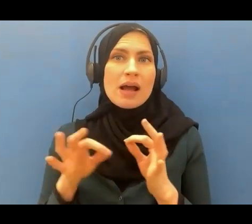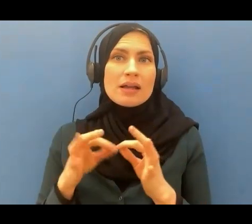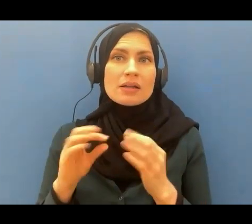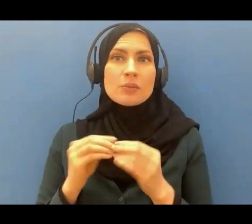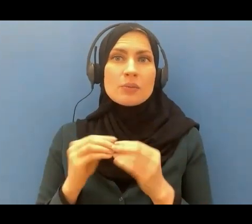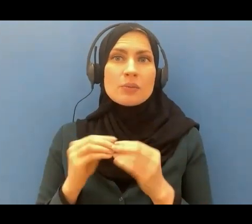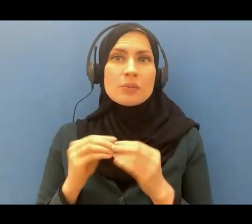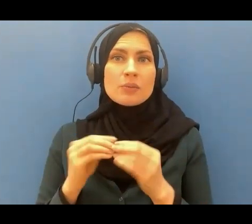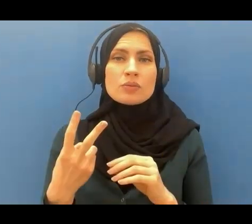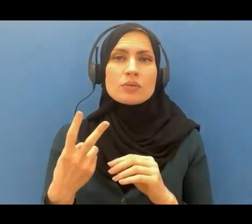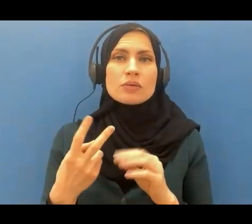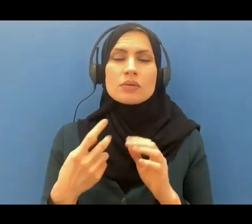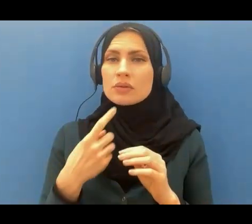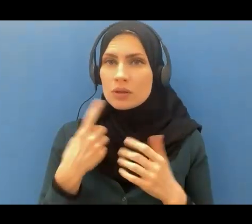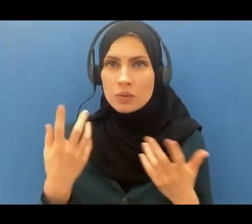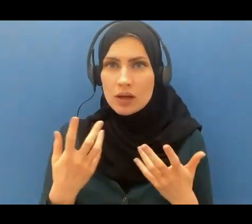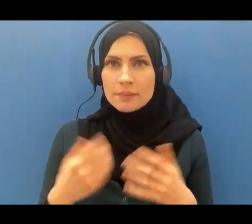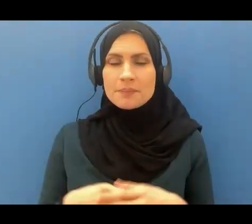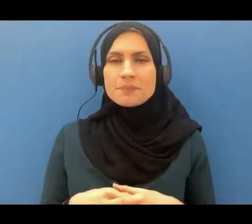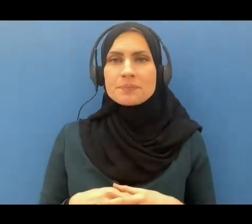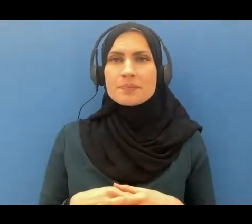the revelation of this book